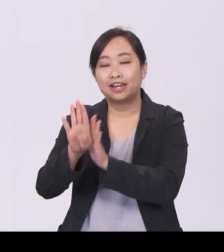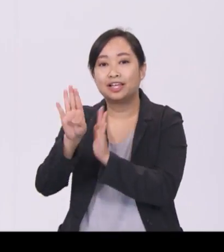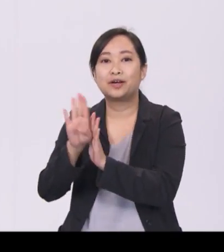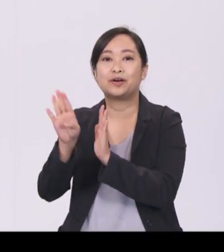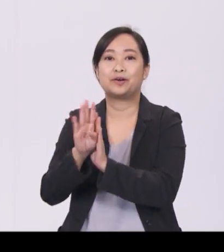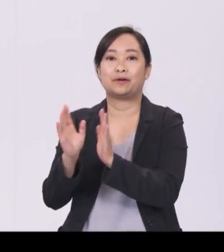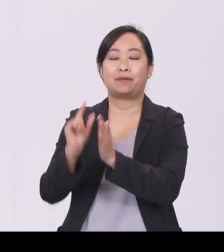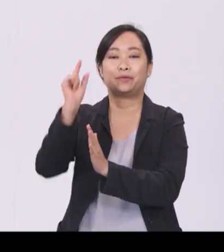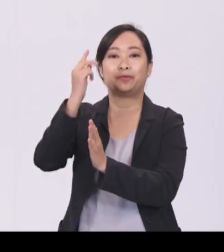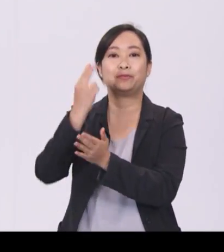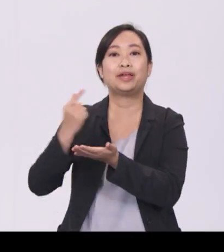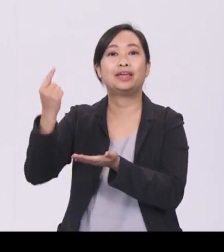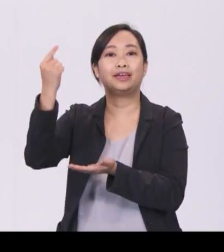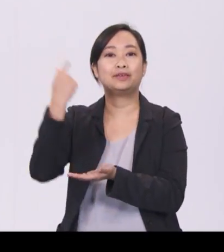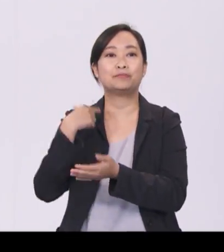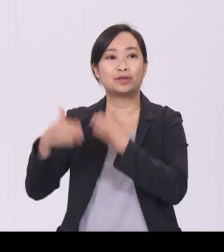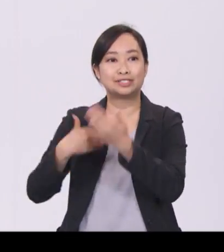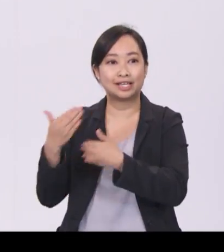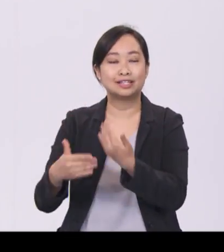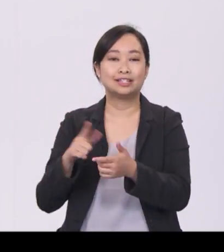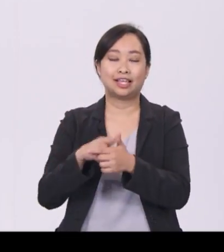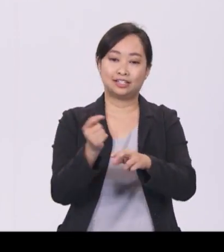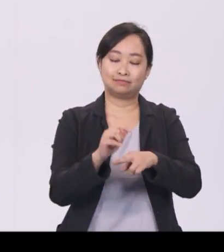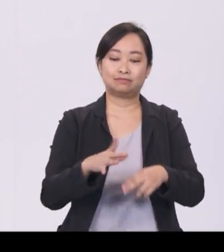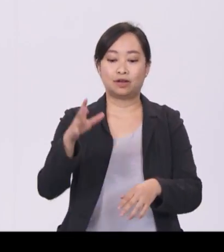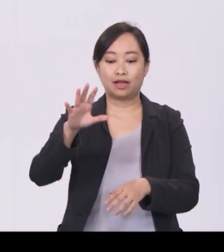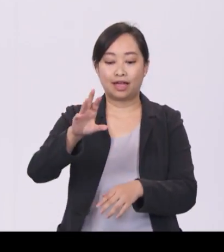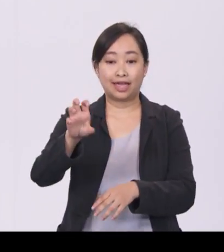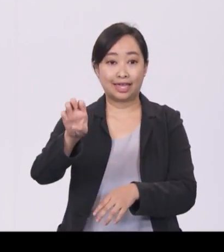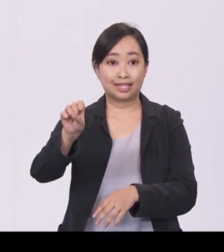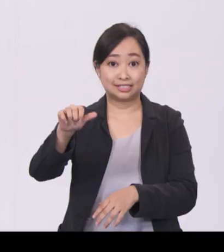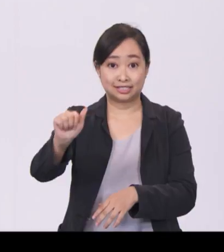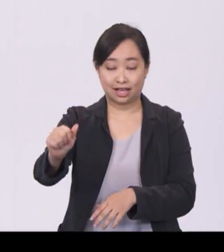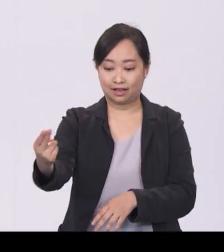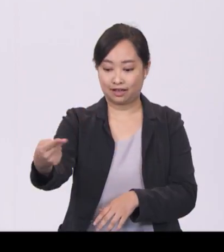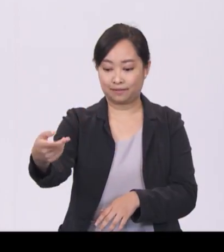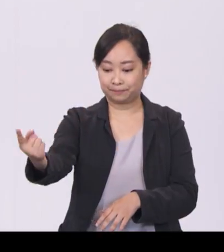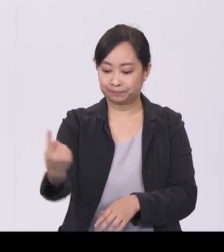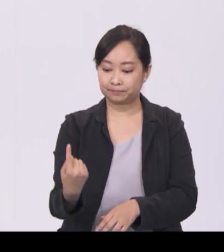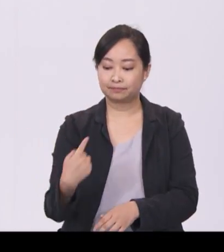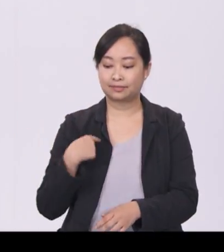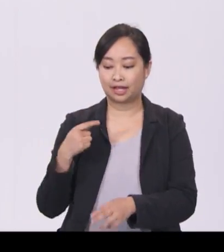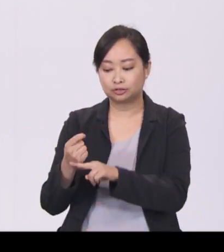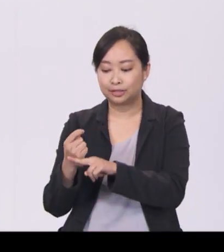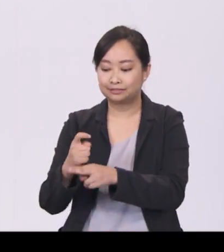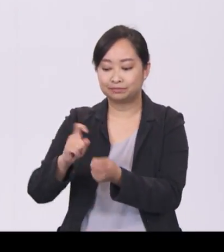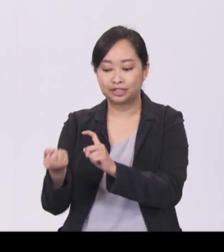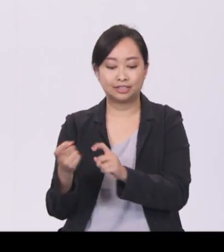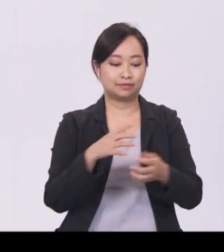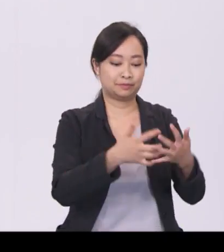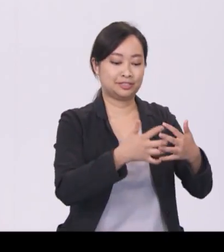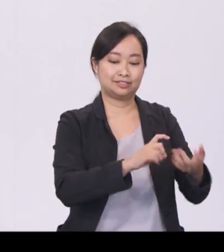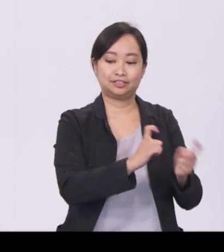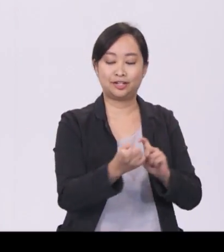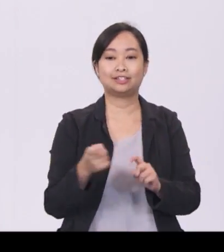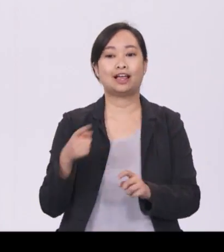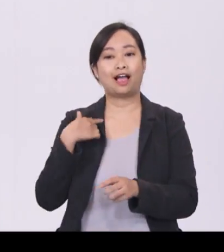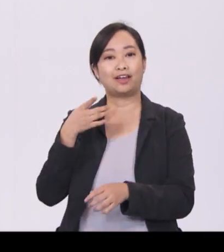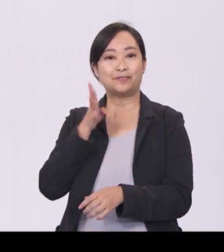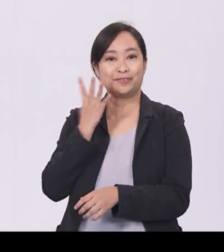her to use new machines. And when I spoke to Madam Aisar, she told me cheerfully, I'm happy, I'm confident, I can do